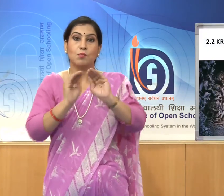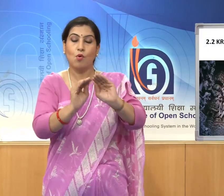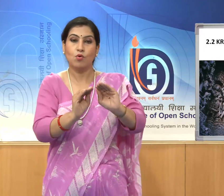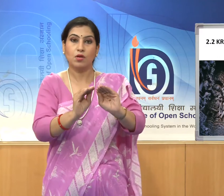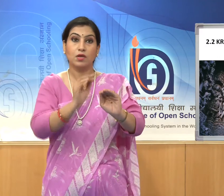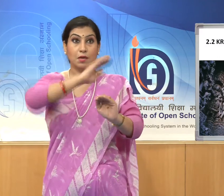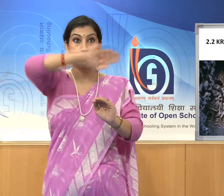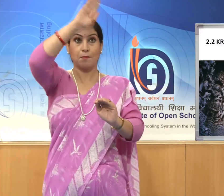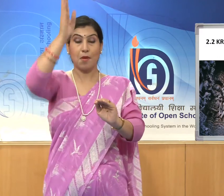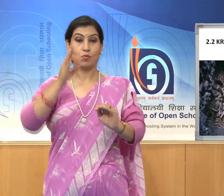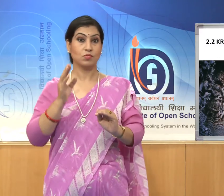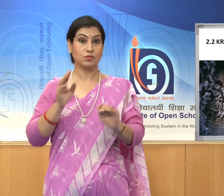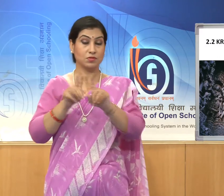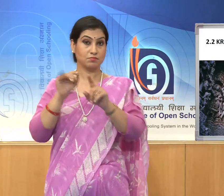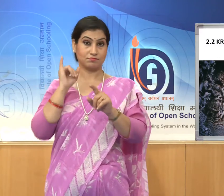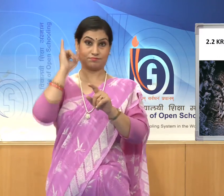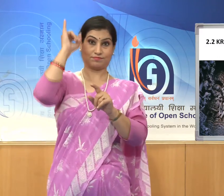Govardhana.